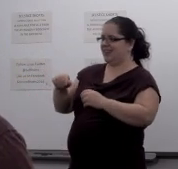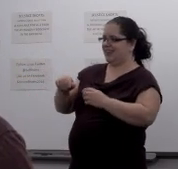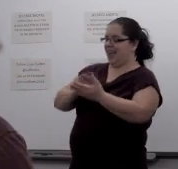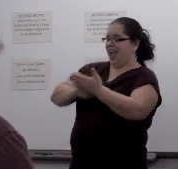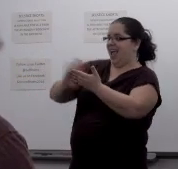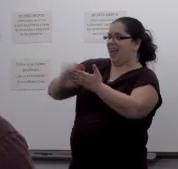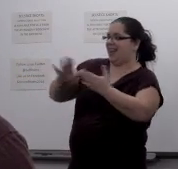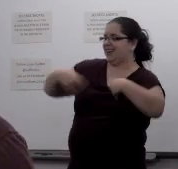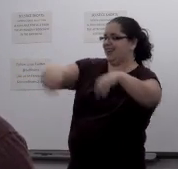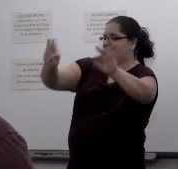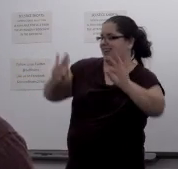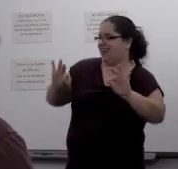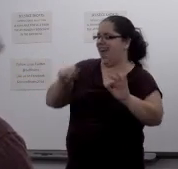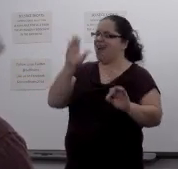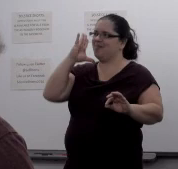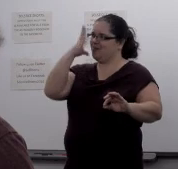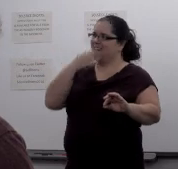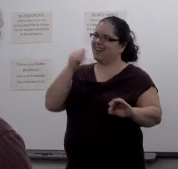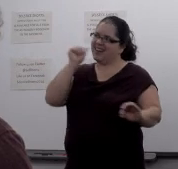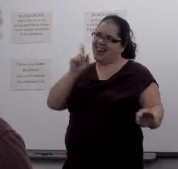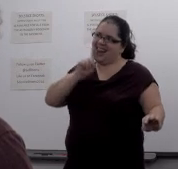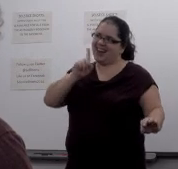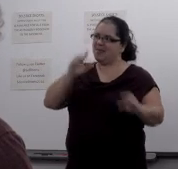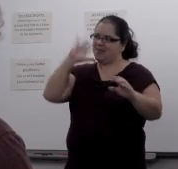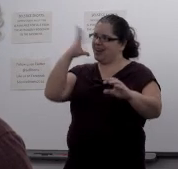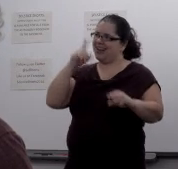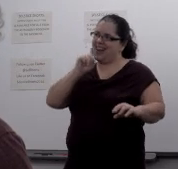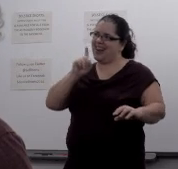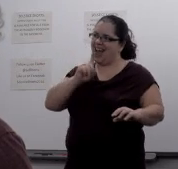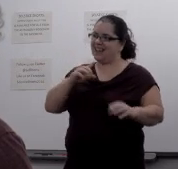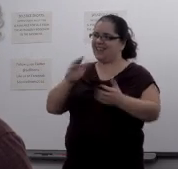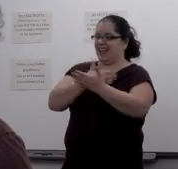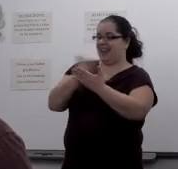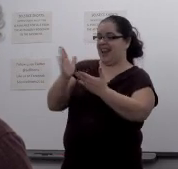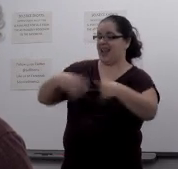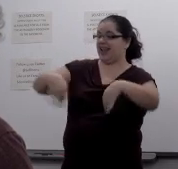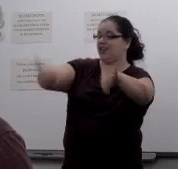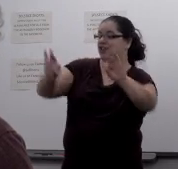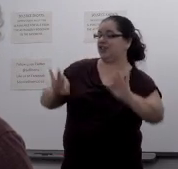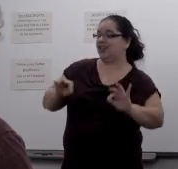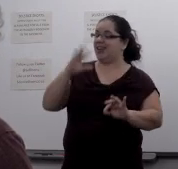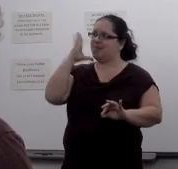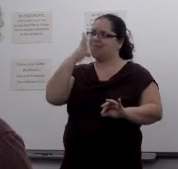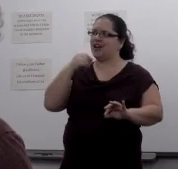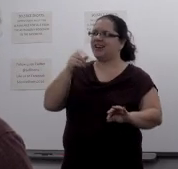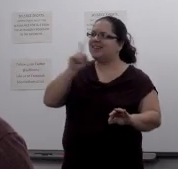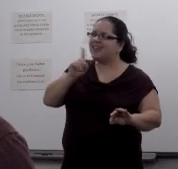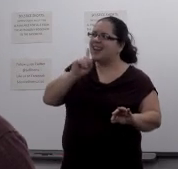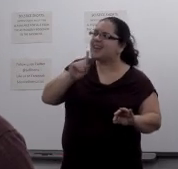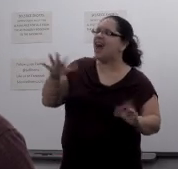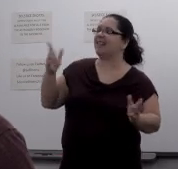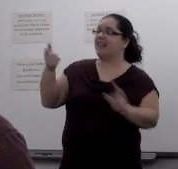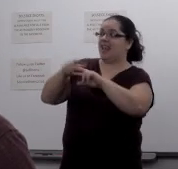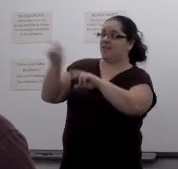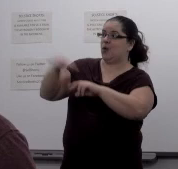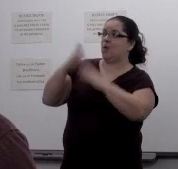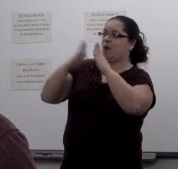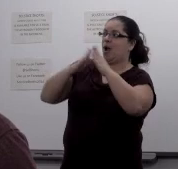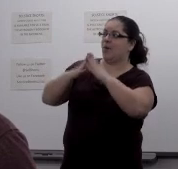a pretty lass, a pretty lass, a pretty lass Clean sheets and a pretty lass, if you come